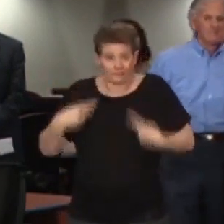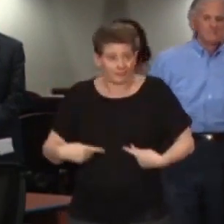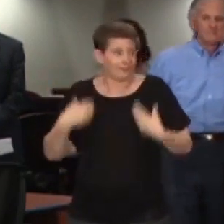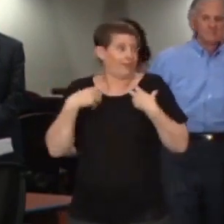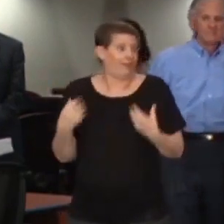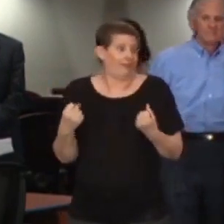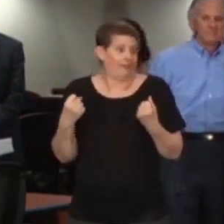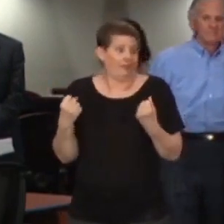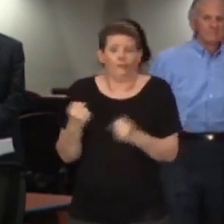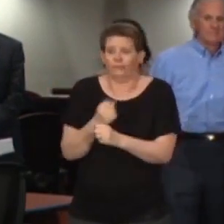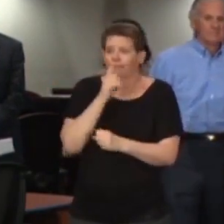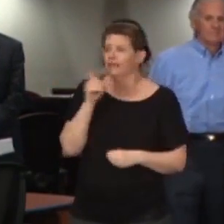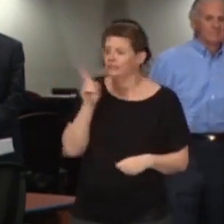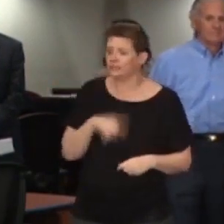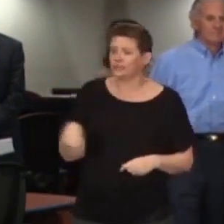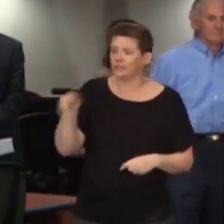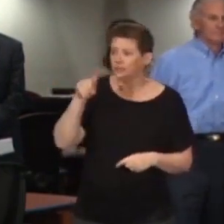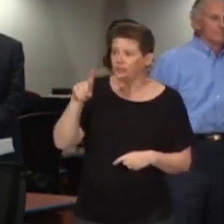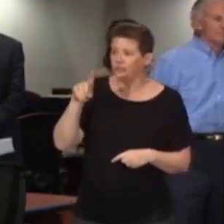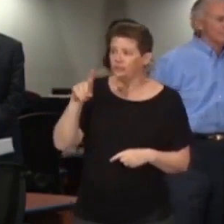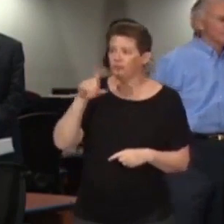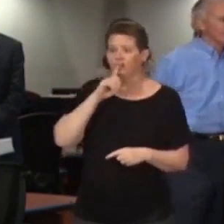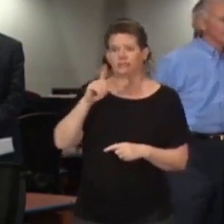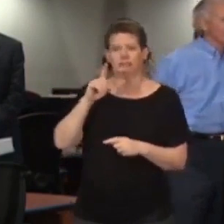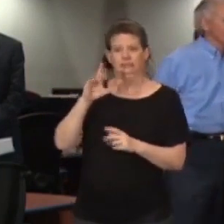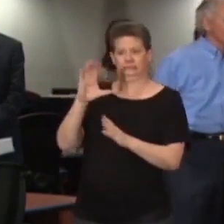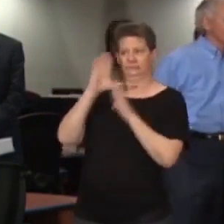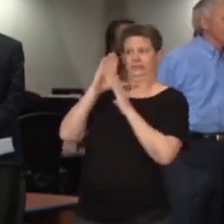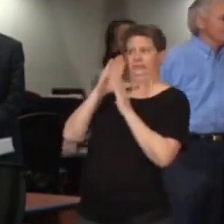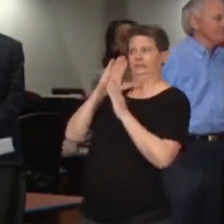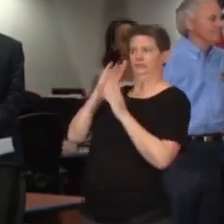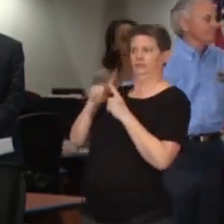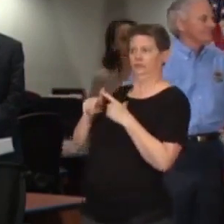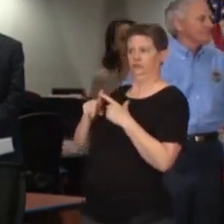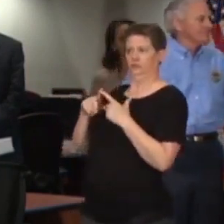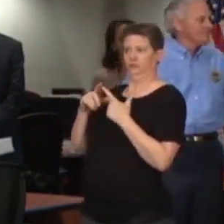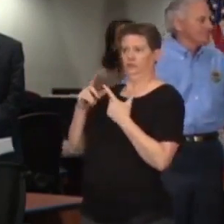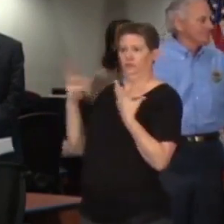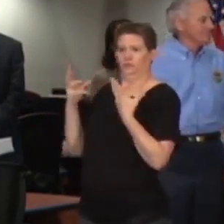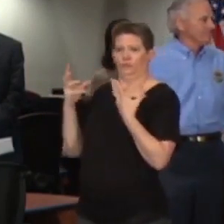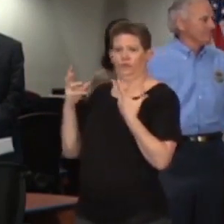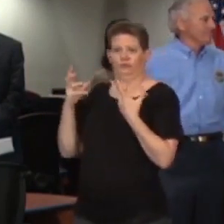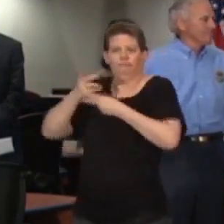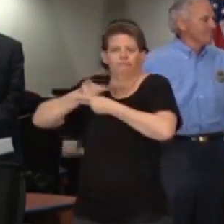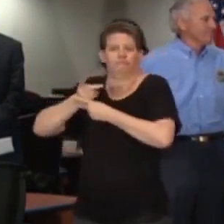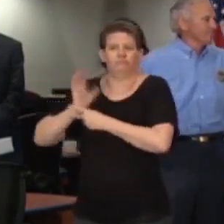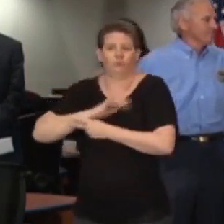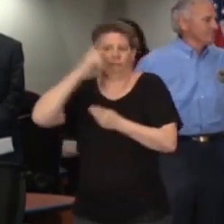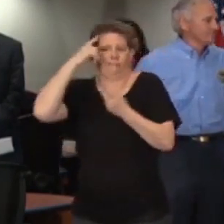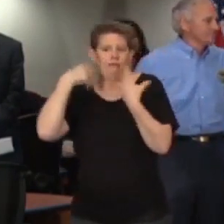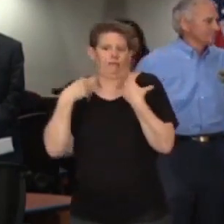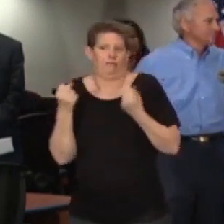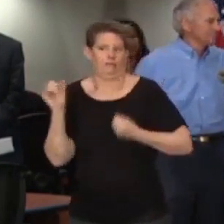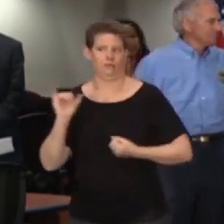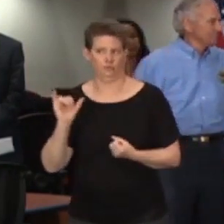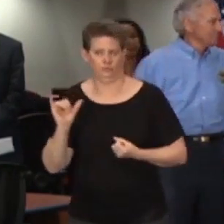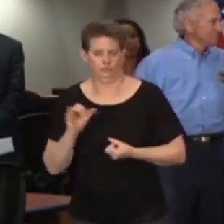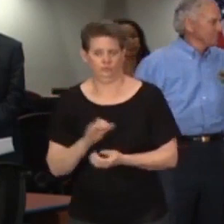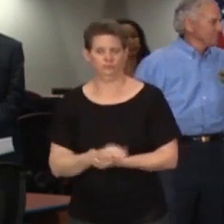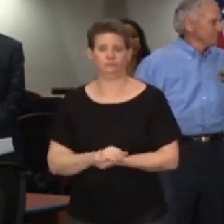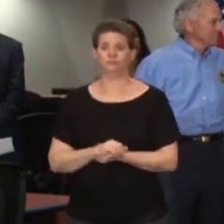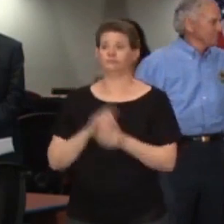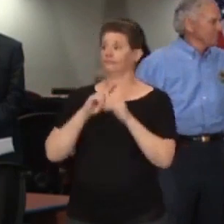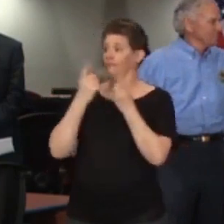we wanted to make sure that we drew attention to paying attention and care to our mental health. The Department of Mental Health